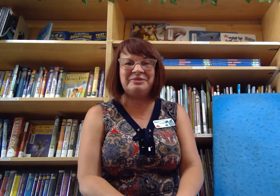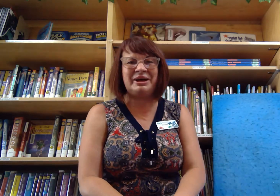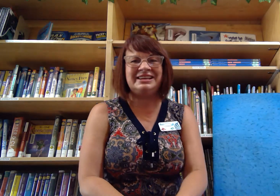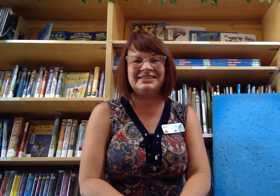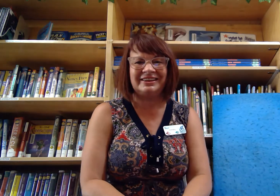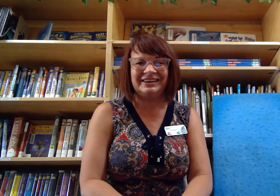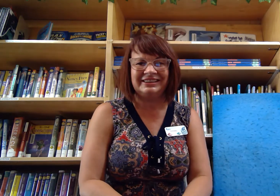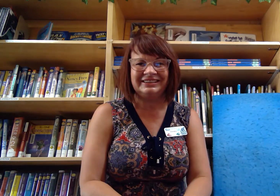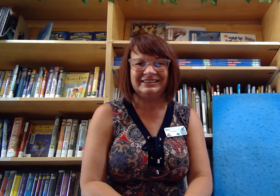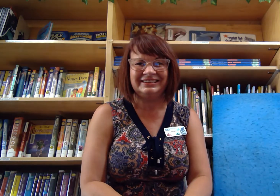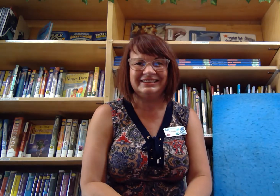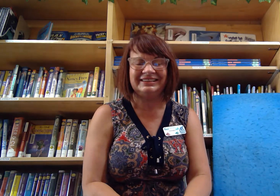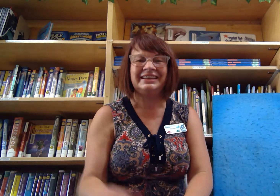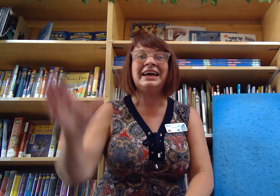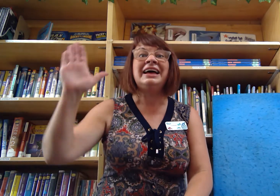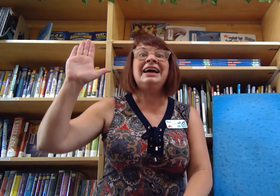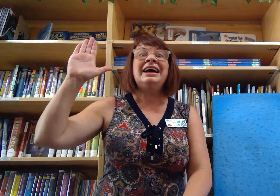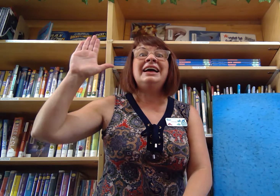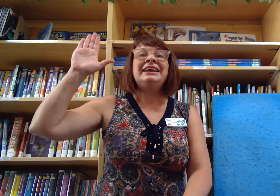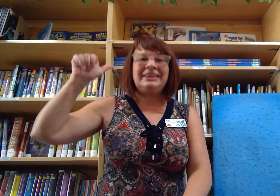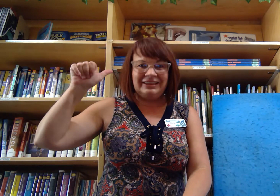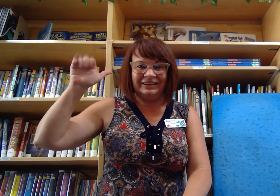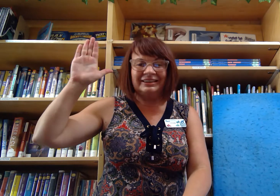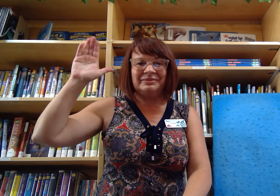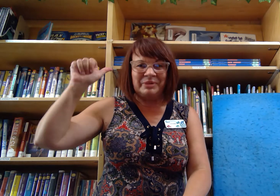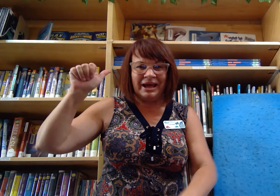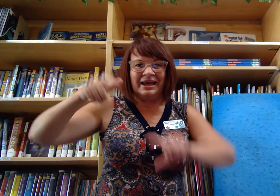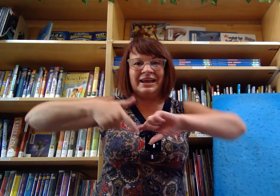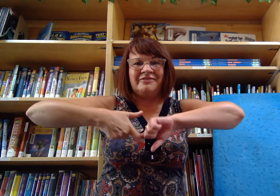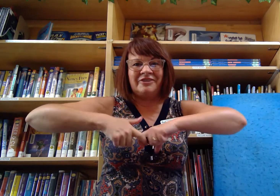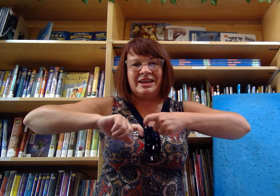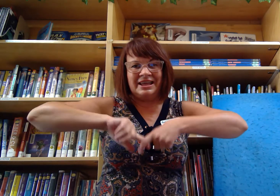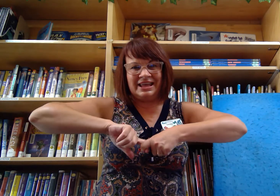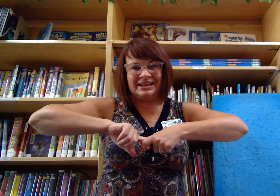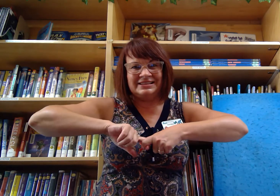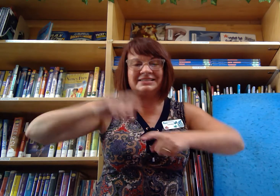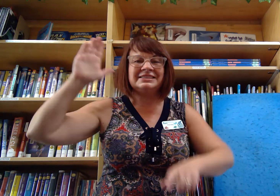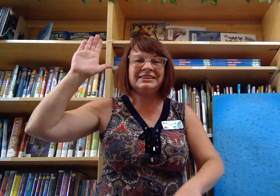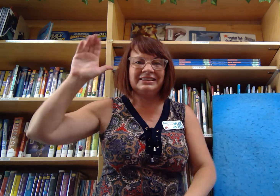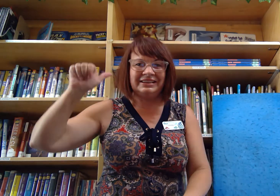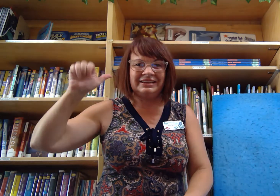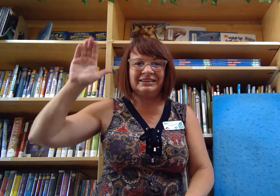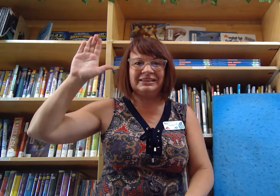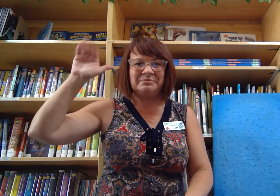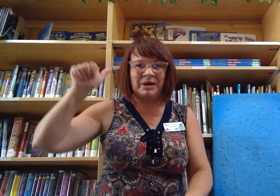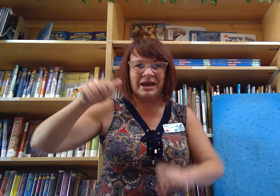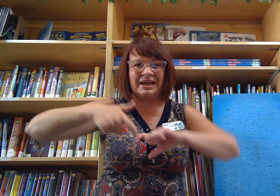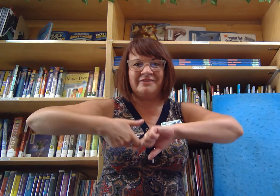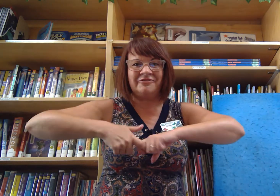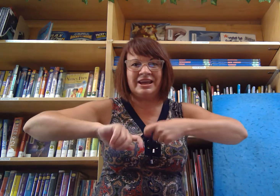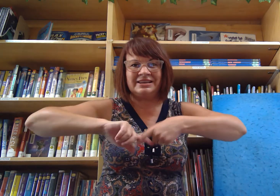goodbye song. Goodbye friends. Goodbye friends.